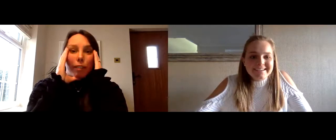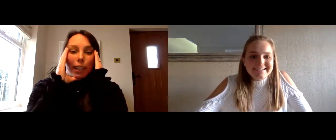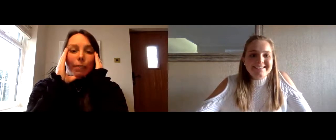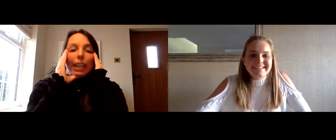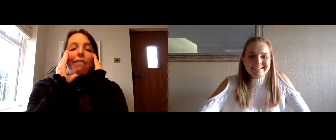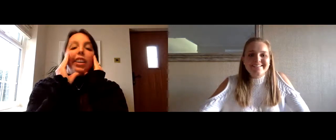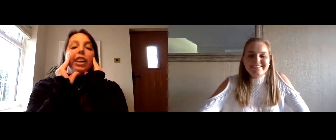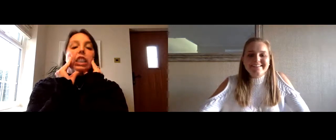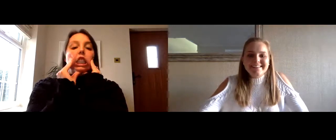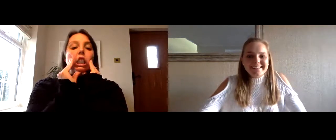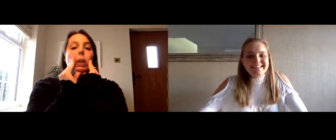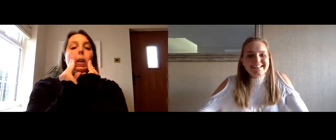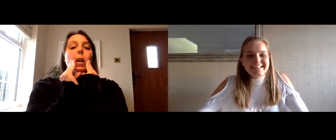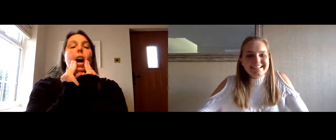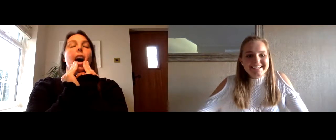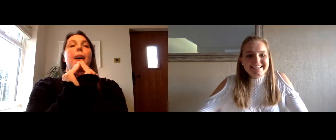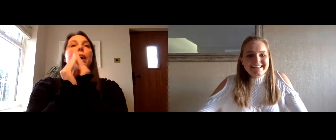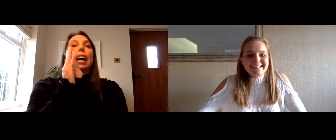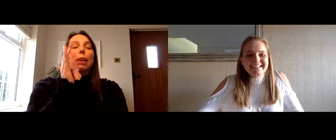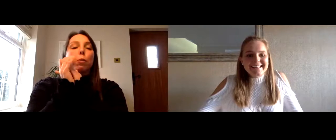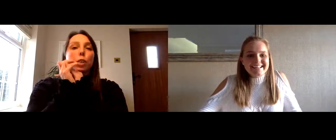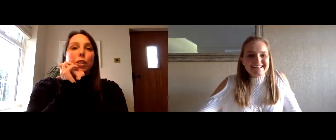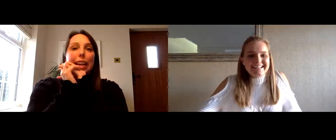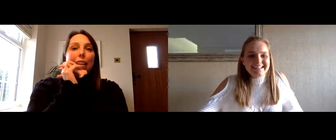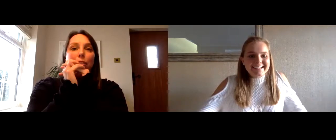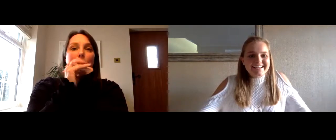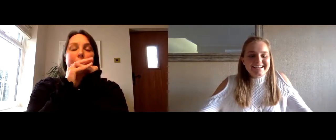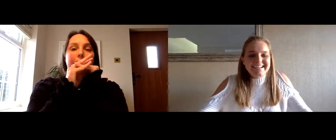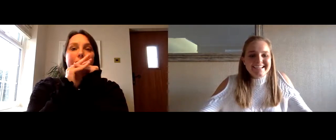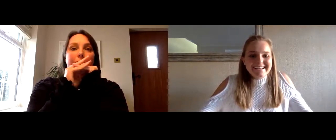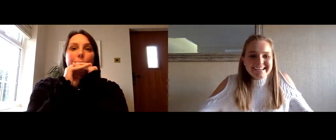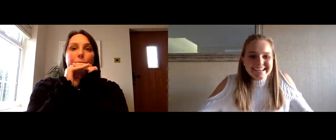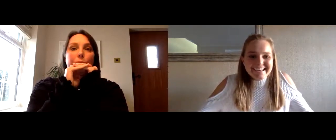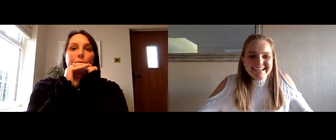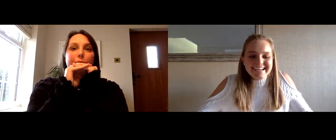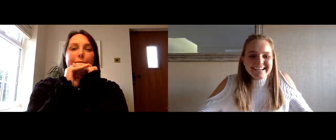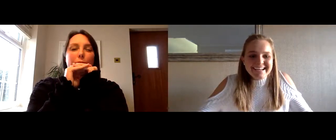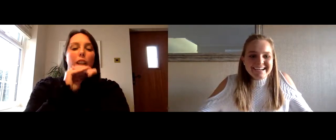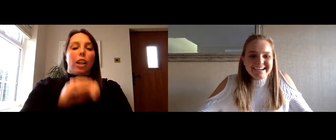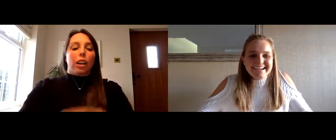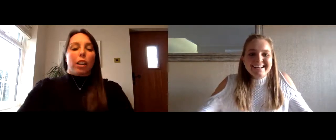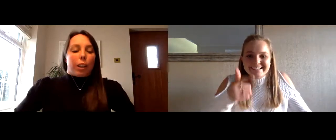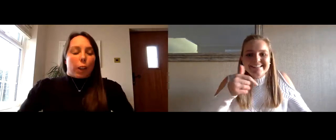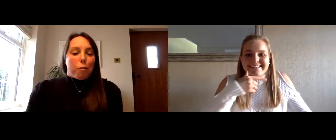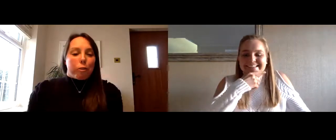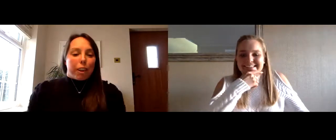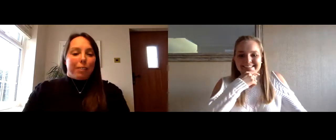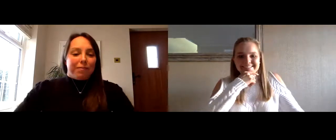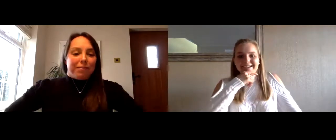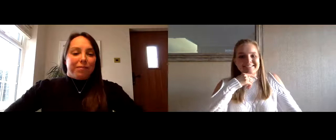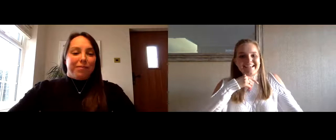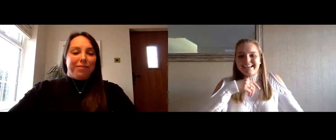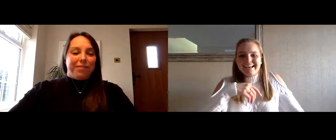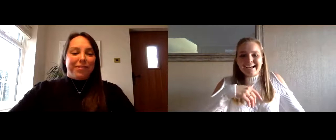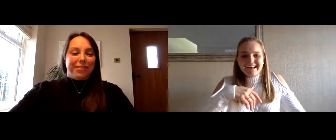zara phillips came first um and it was darren um is it darren clark the golfer